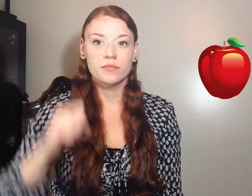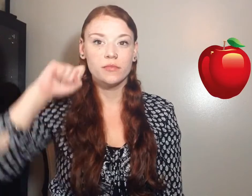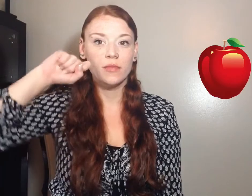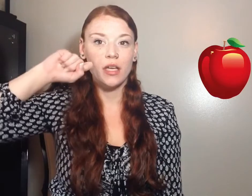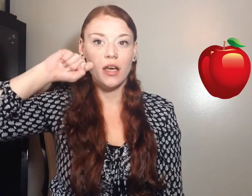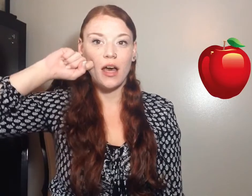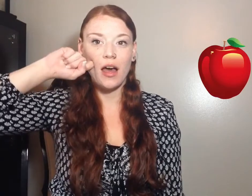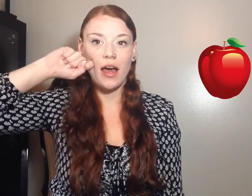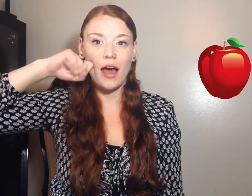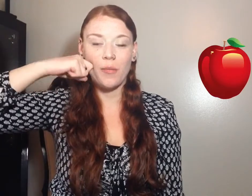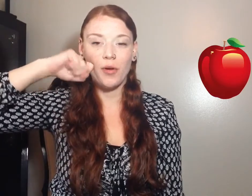Apple.